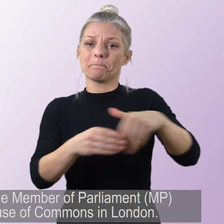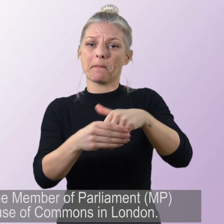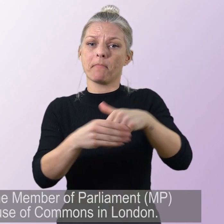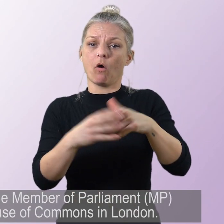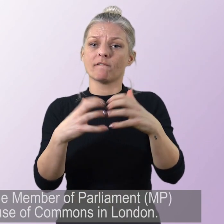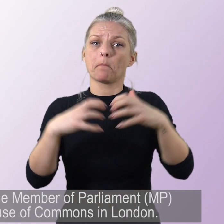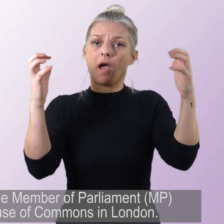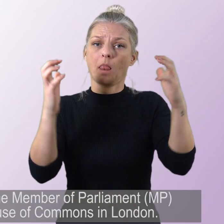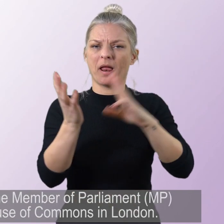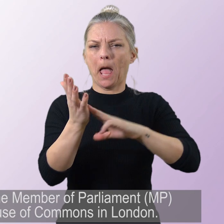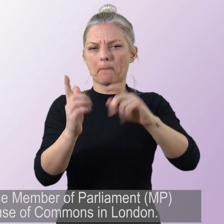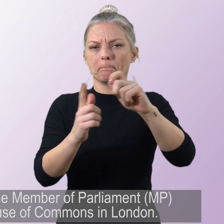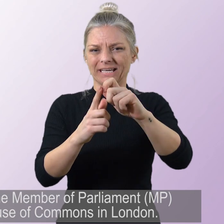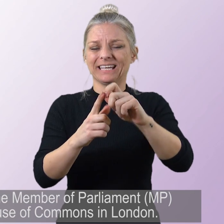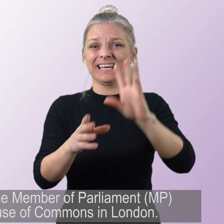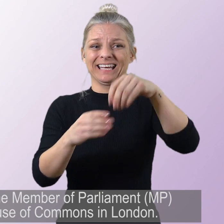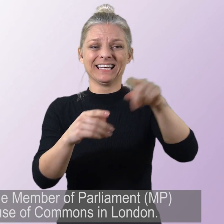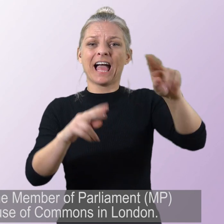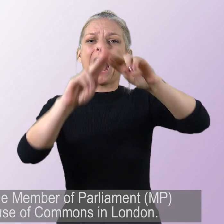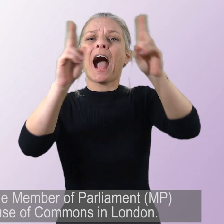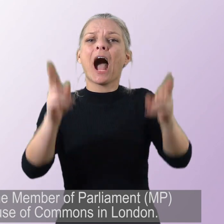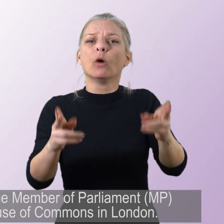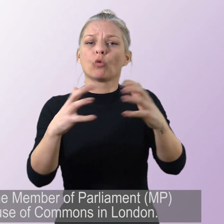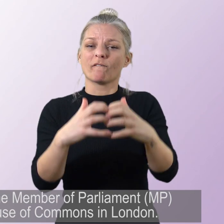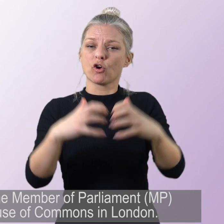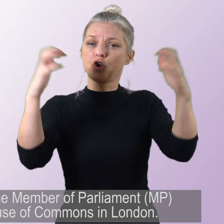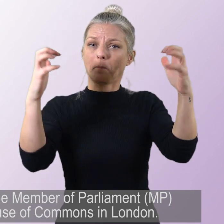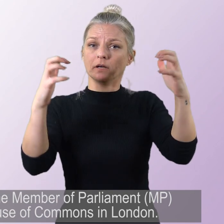Parliament MP in the House of Commons in London.